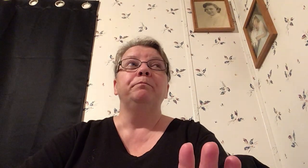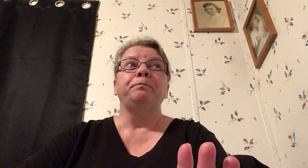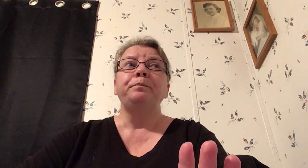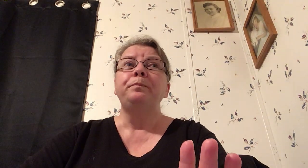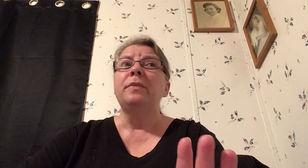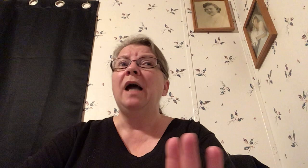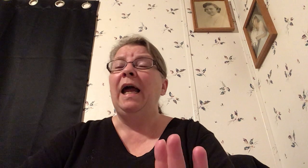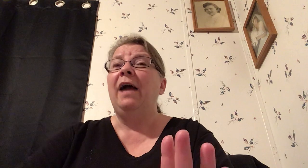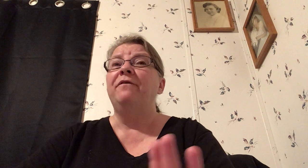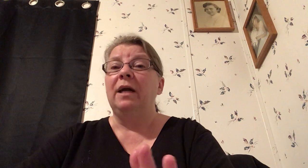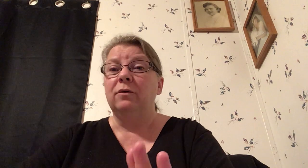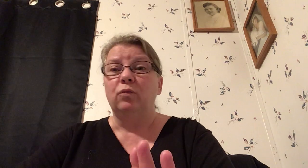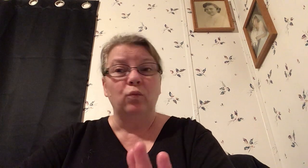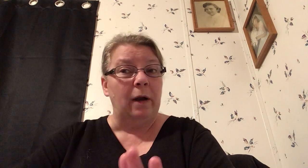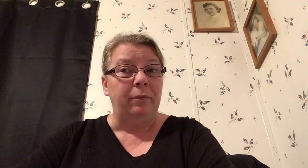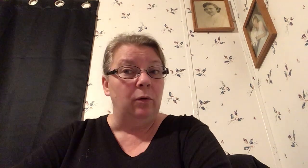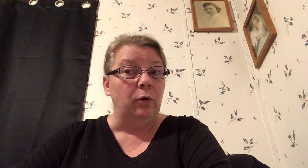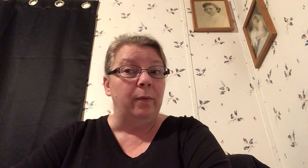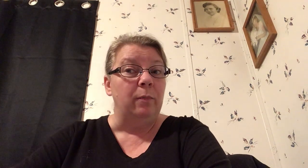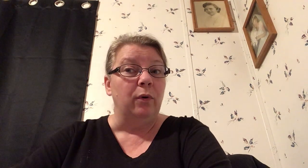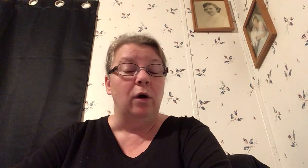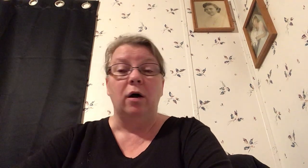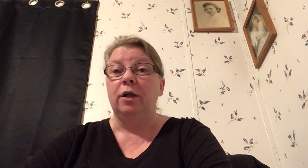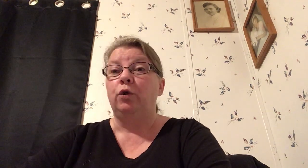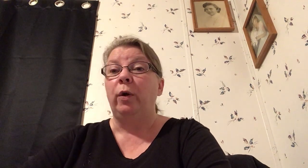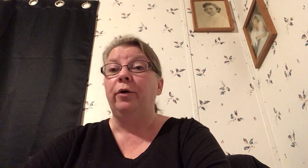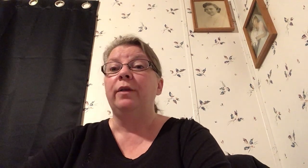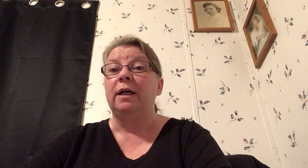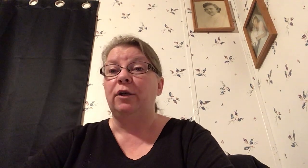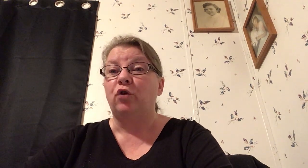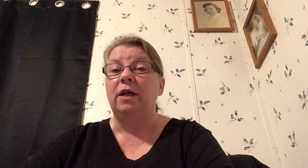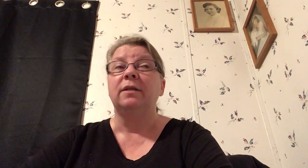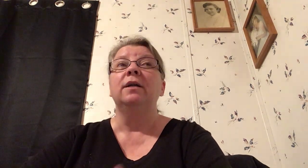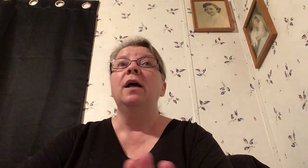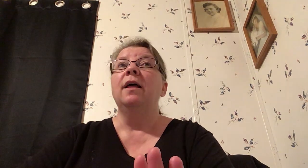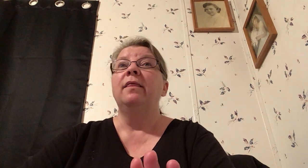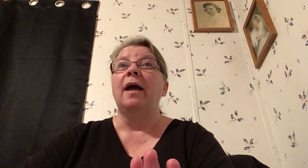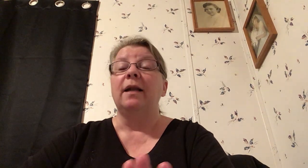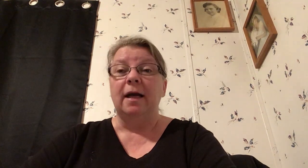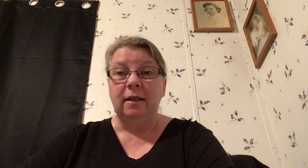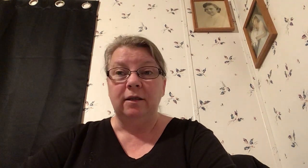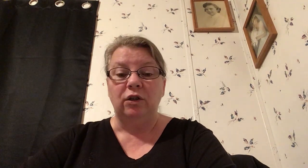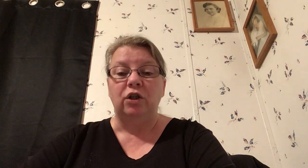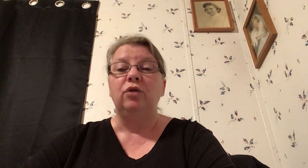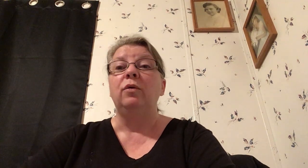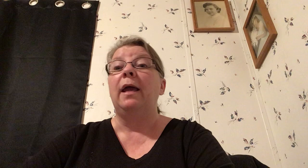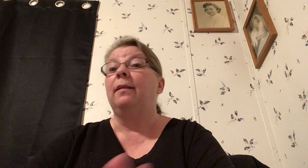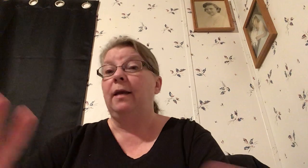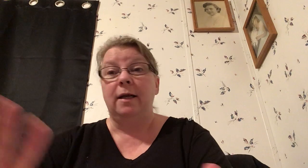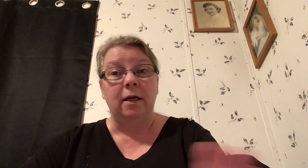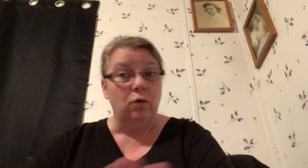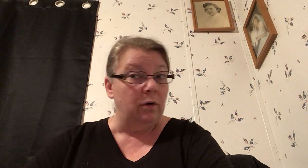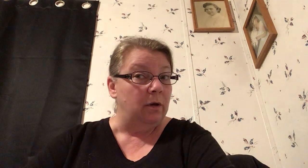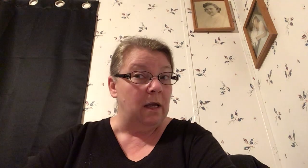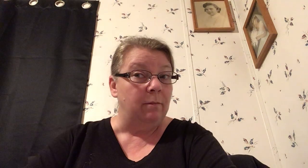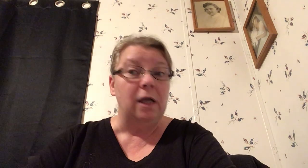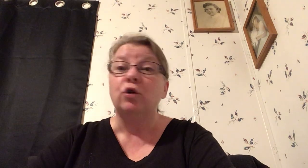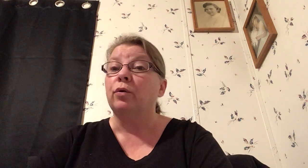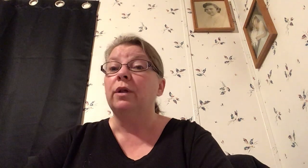I have found reputable people on Twitter that I trust that I listen to and then I go on and make sure that